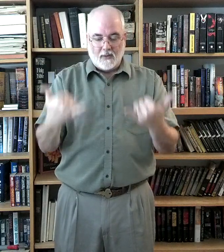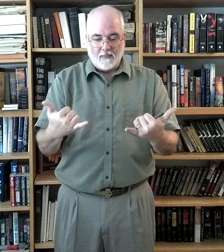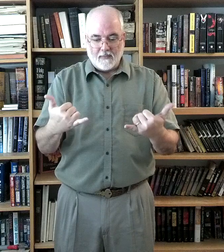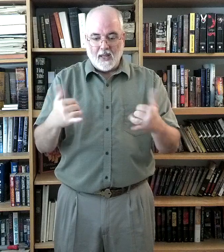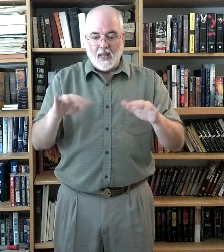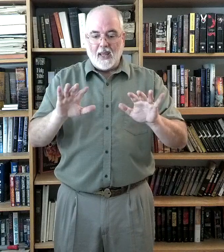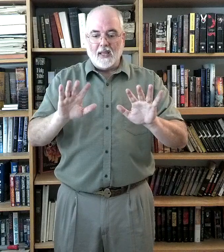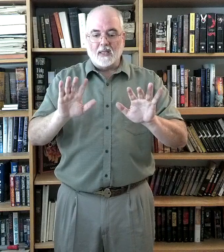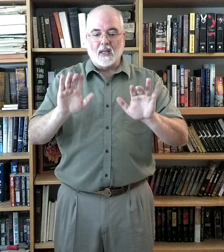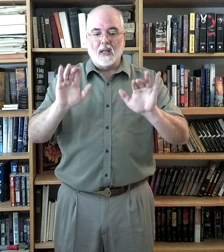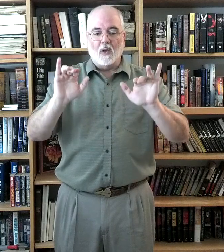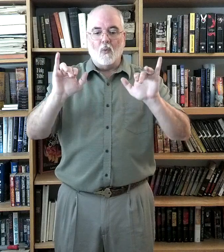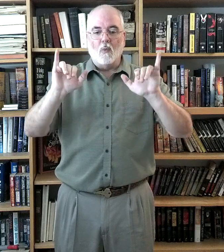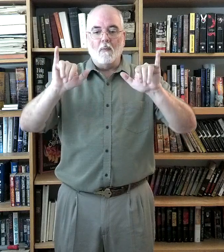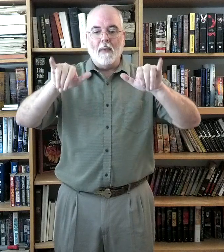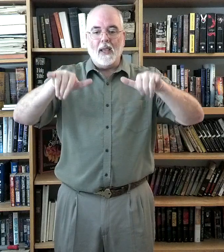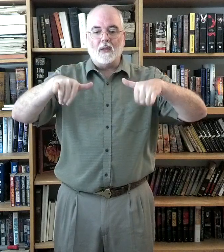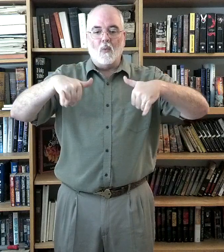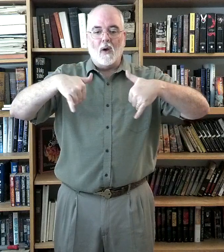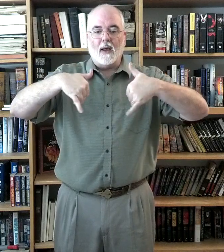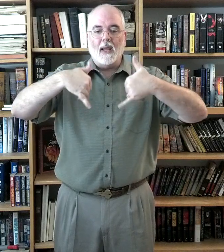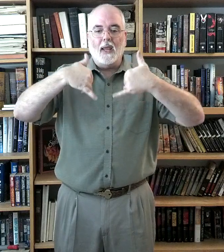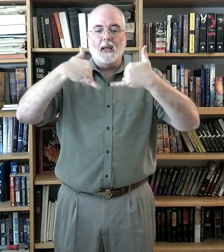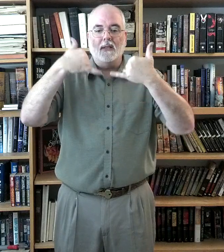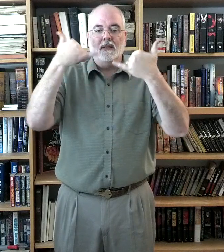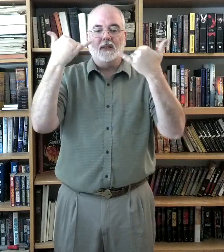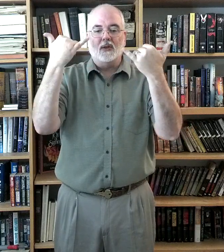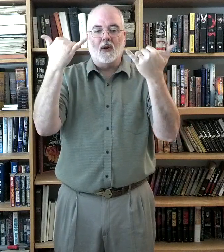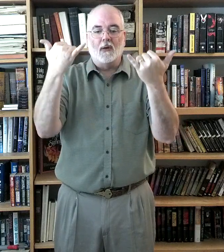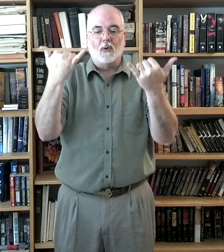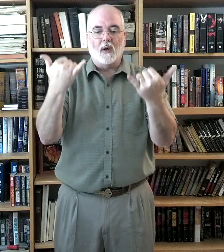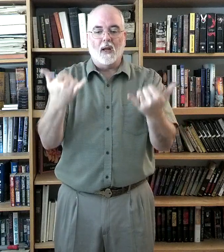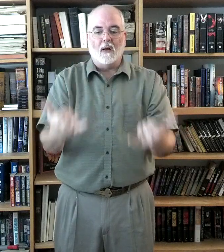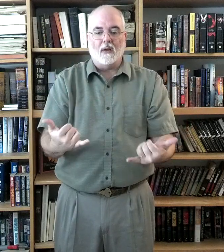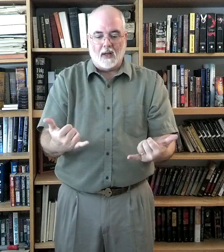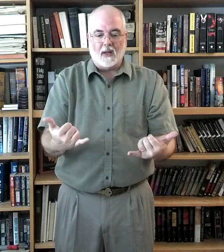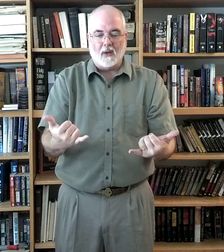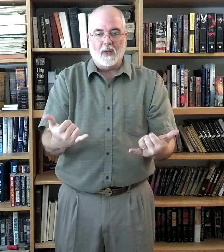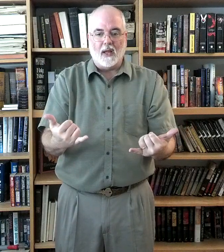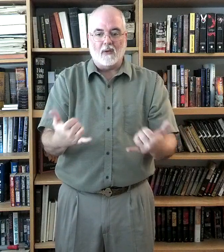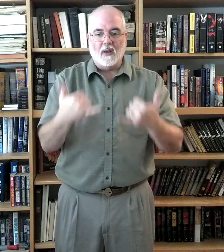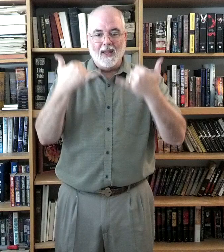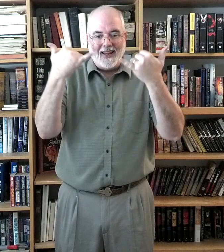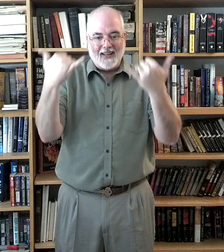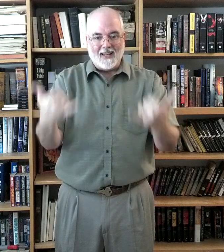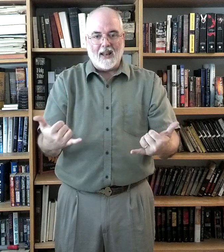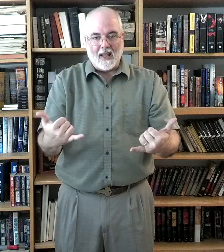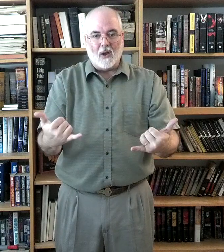make the Y hands, turn them around and go down. Now,